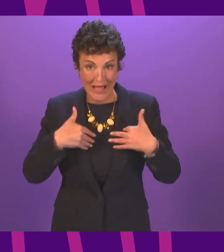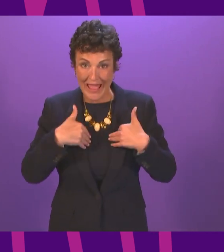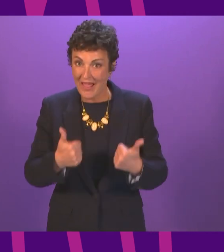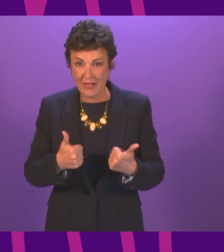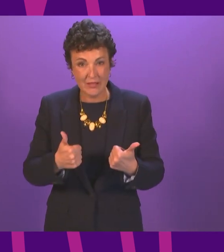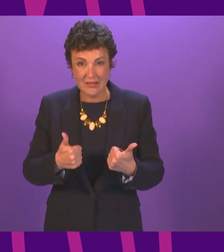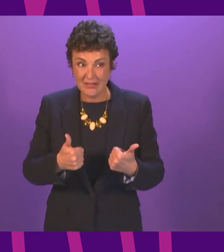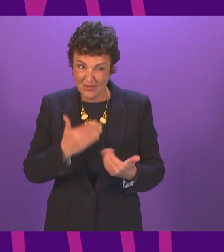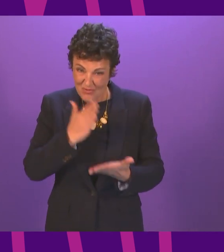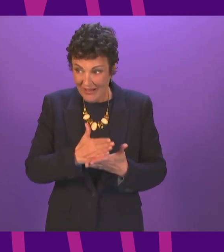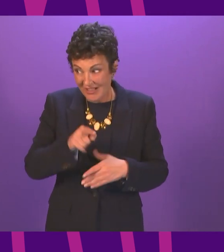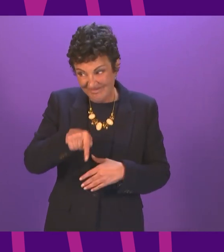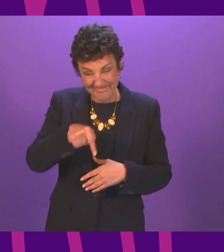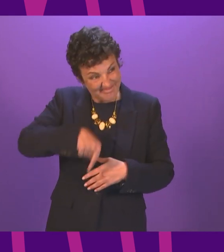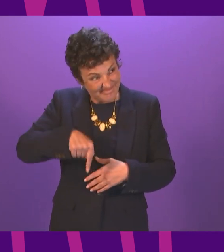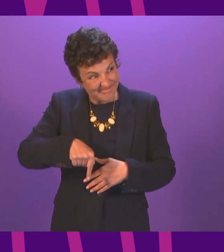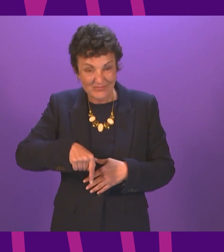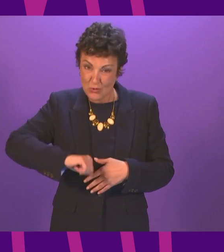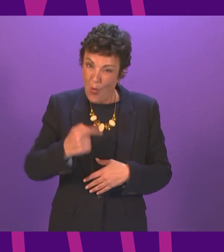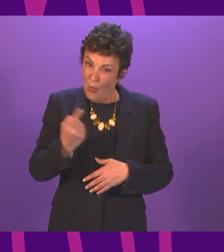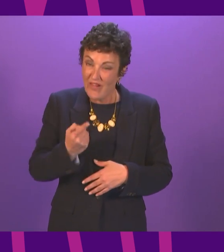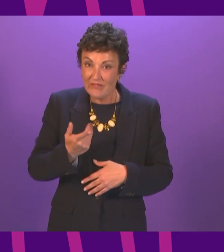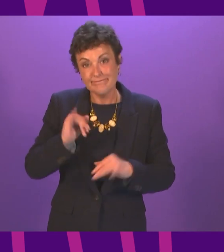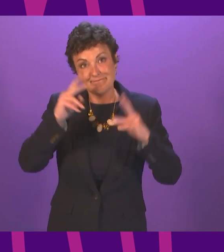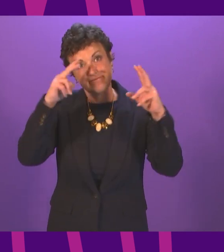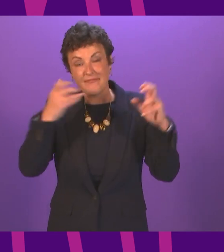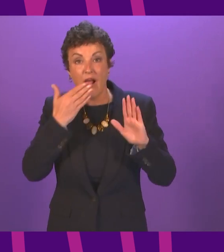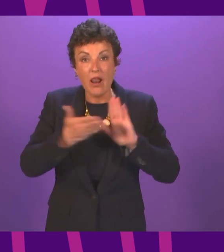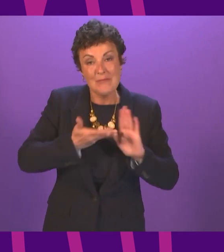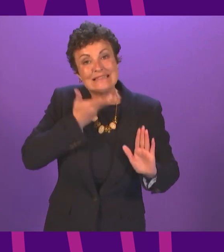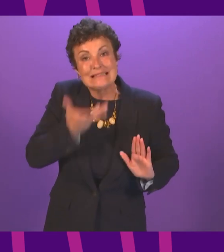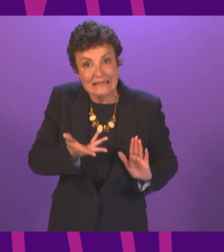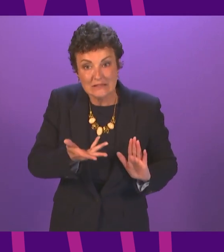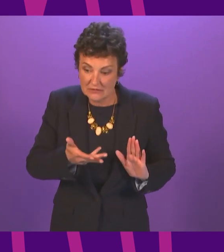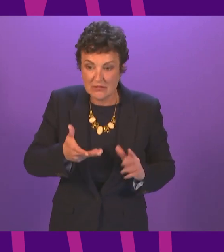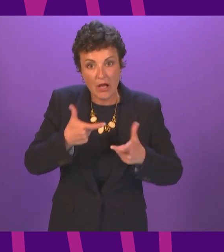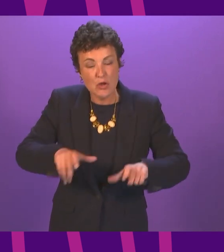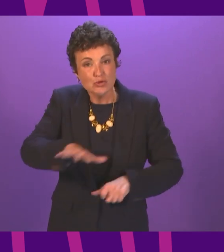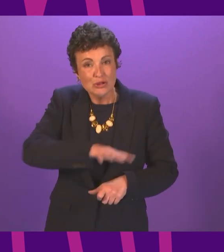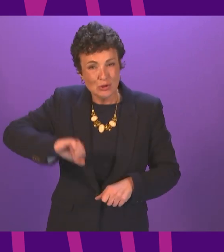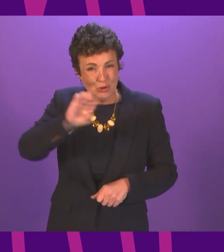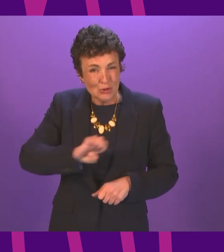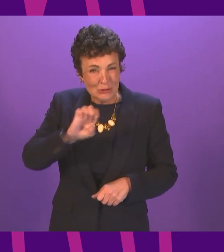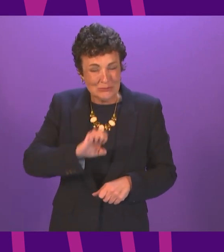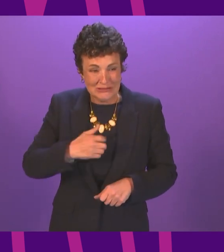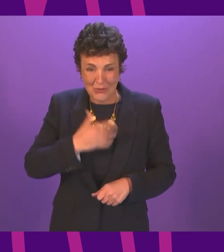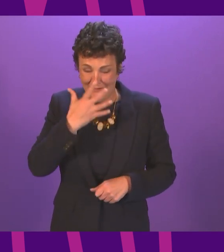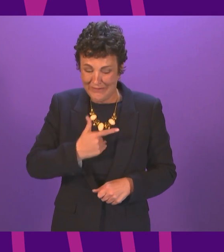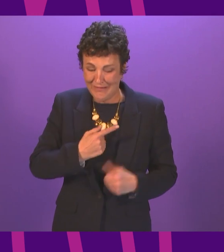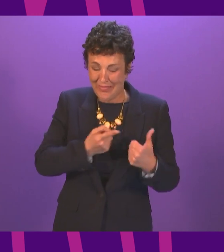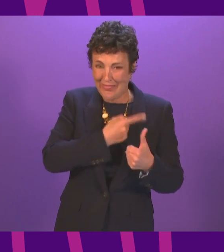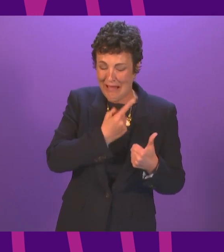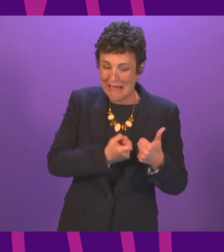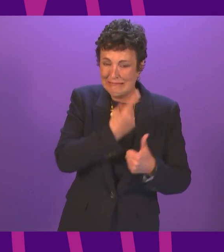one of the sickest countries in Europe childcare transport retail international travel this level of simultaneous disruption